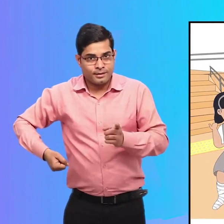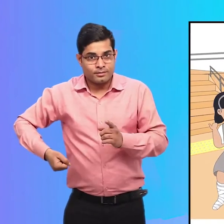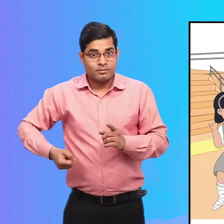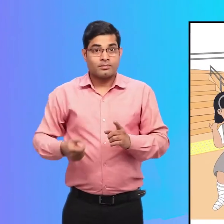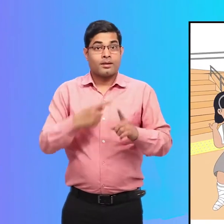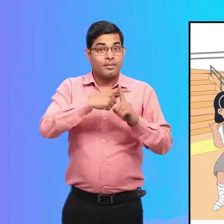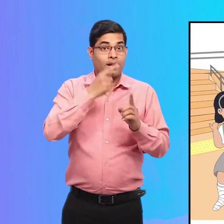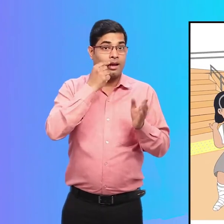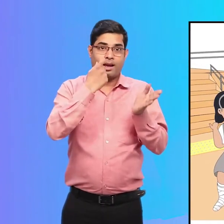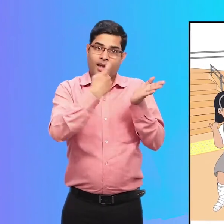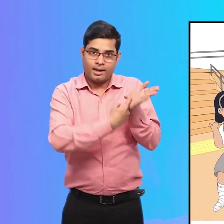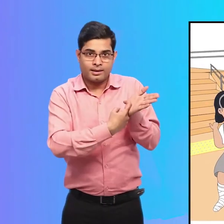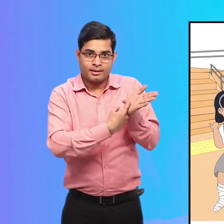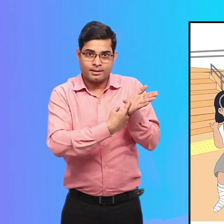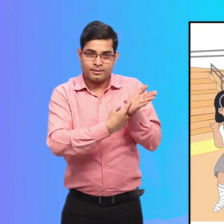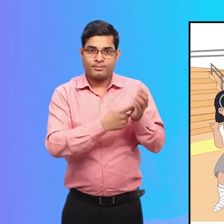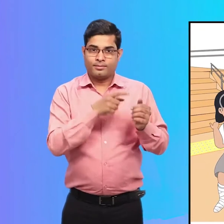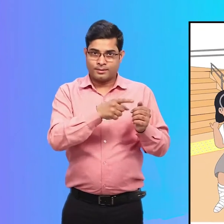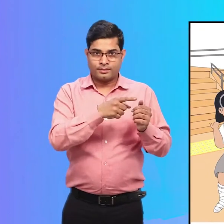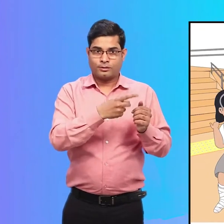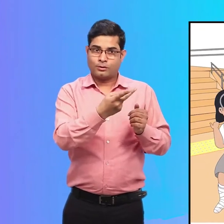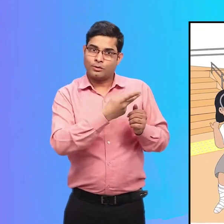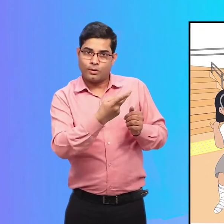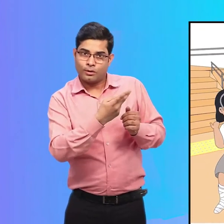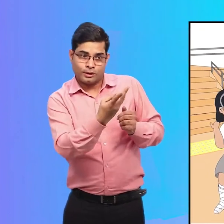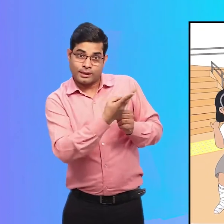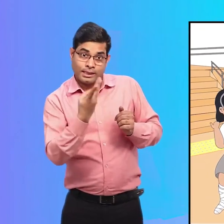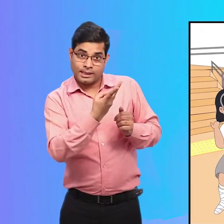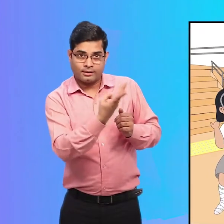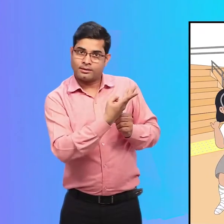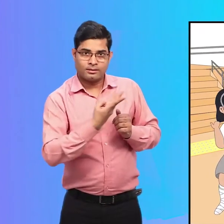and Rohan walking in the corridor towards their classroom.